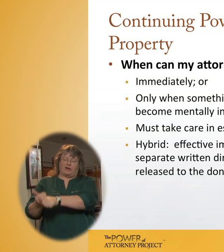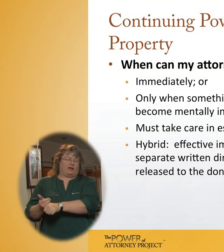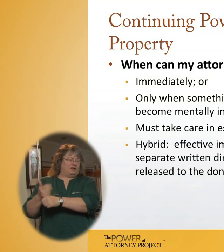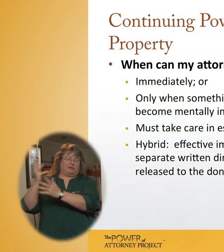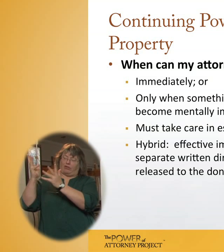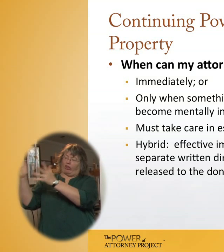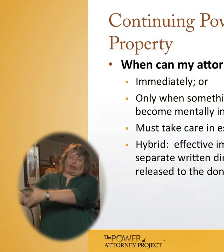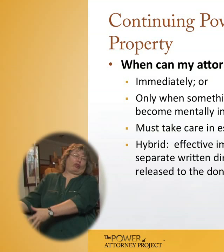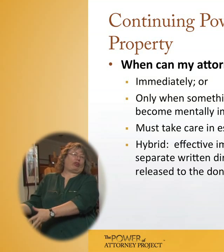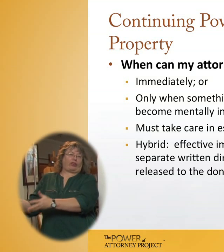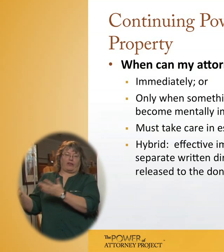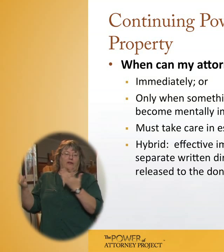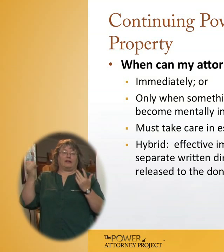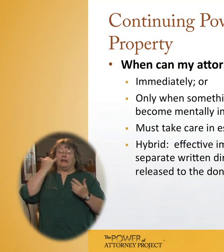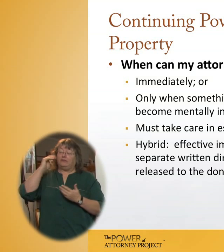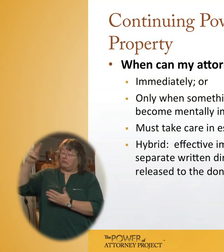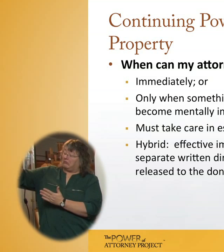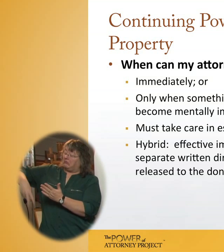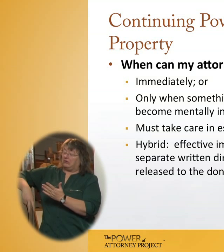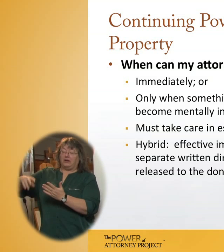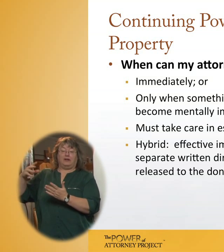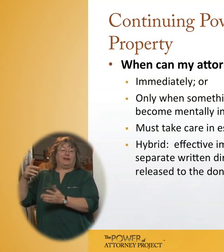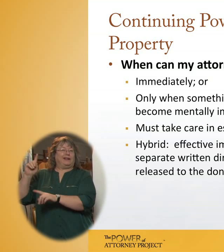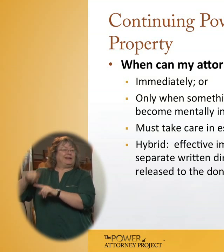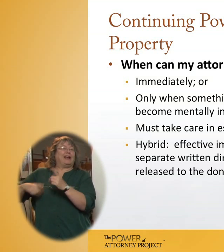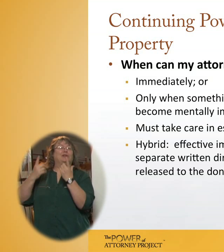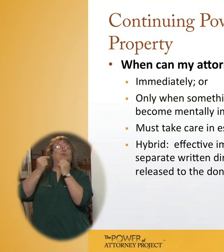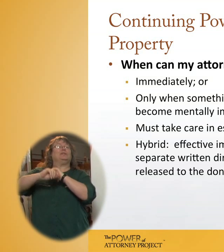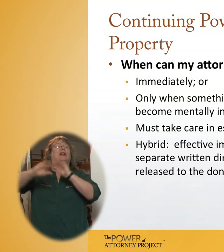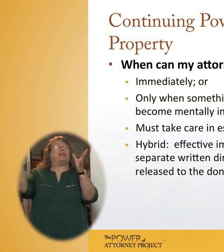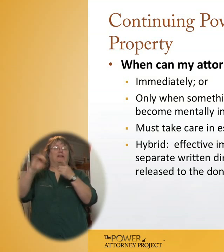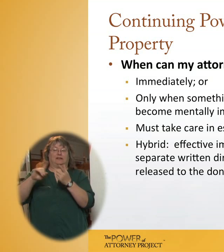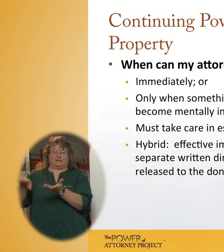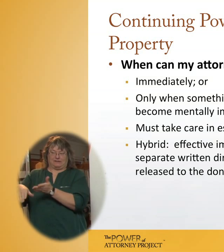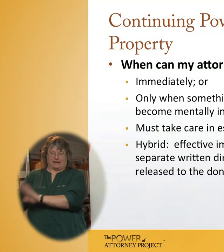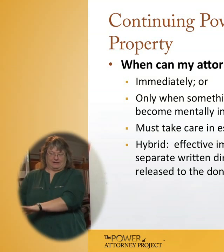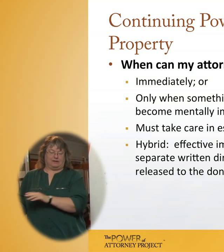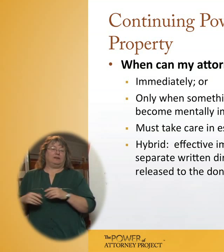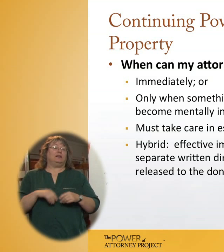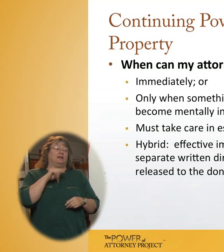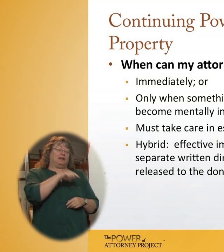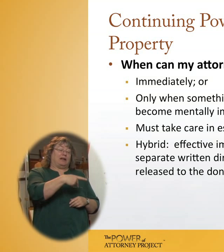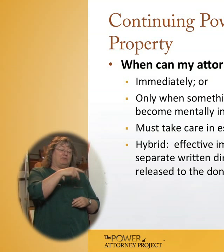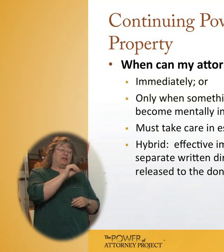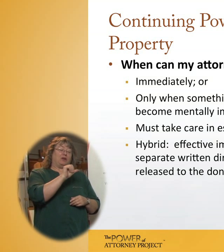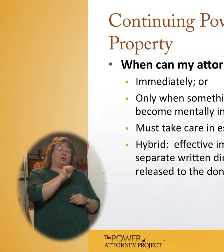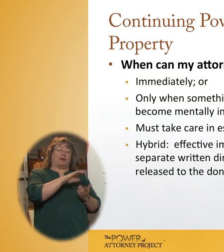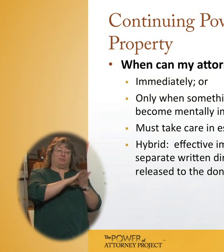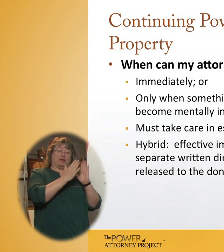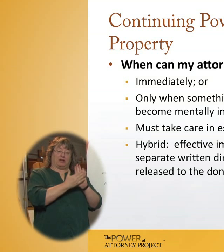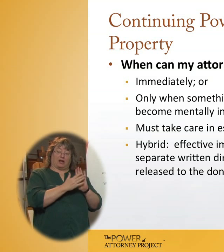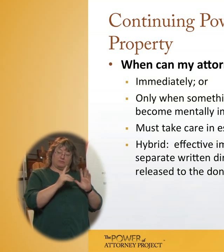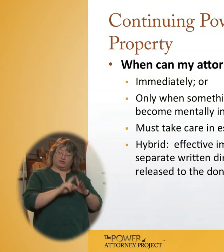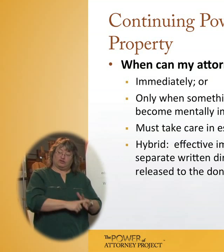around. If you didn't care if somebody saw it, no one can do anything with it. Your power of attorney for property is effective the moment you sign it. That is true in